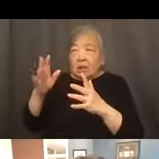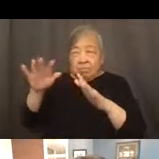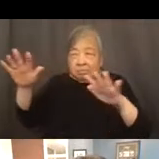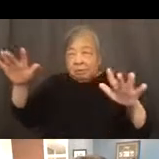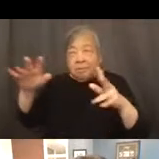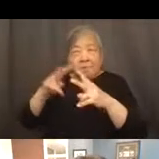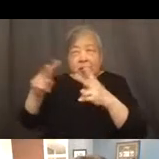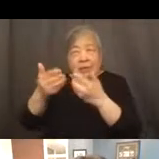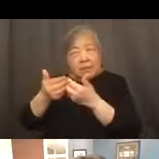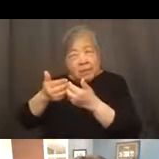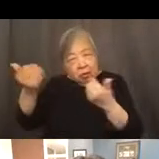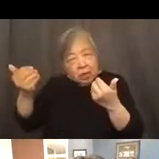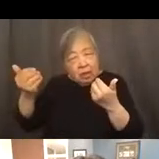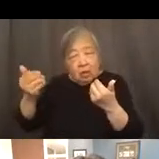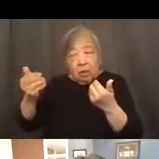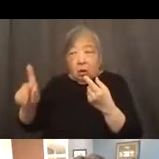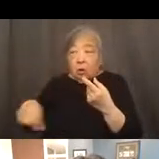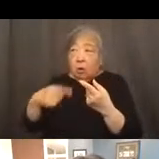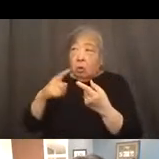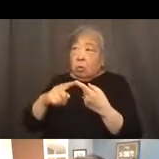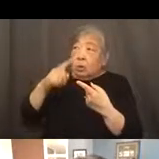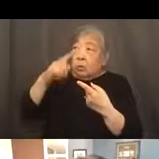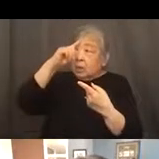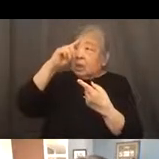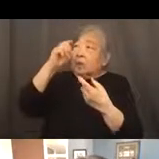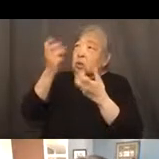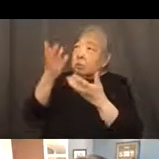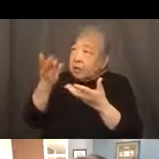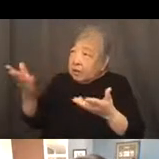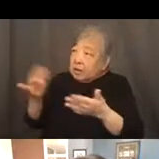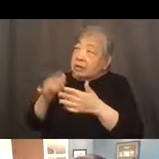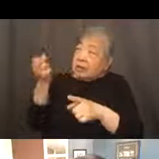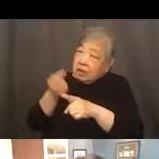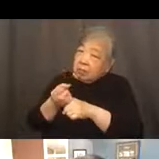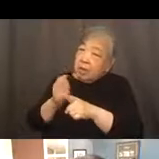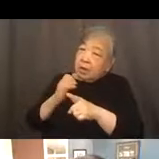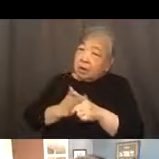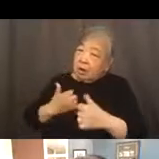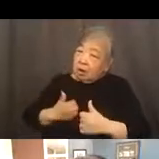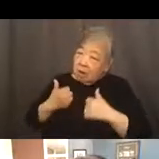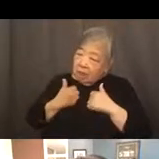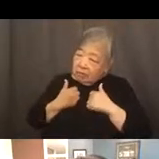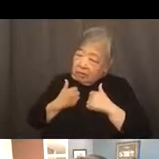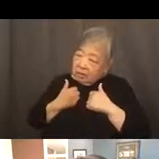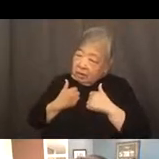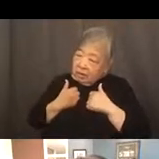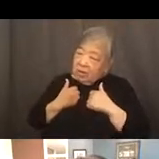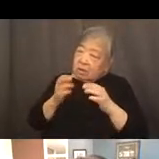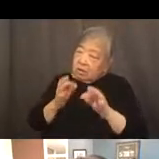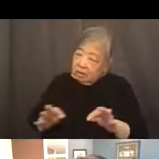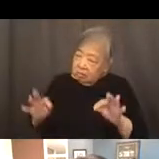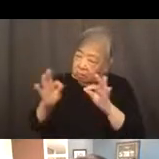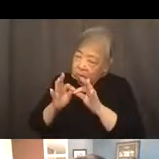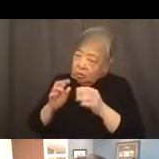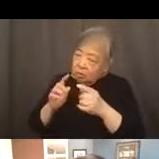think about so many of the things that impact our lives. It's important to consider